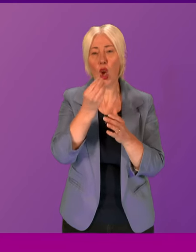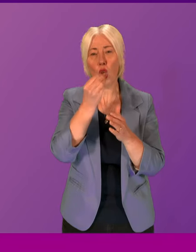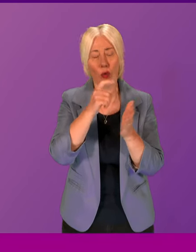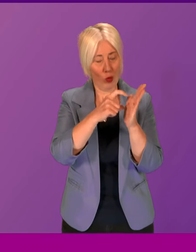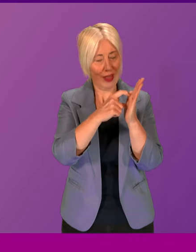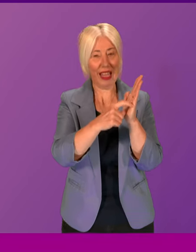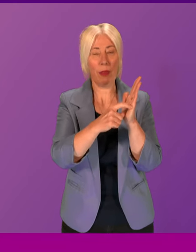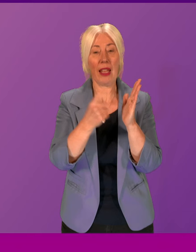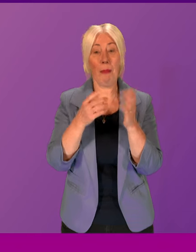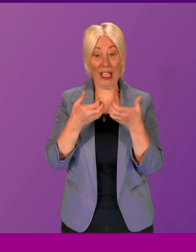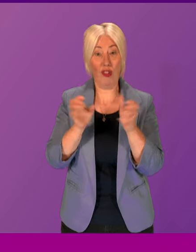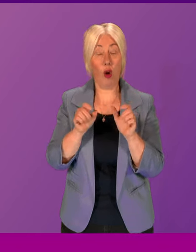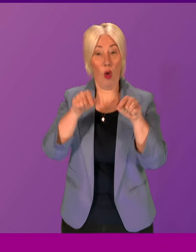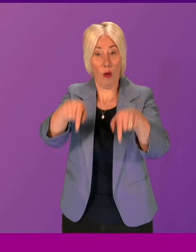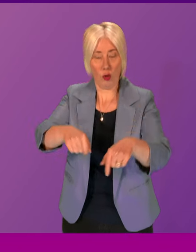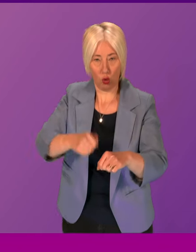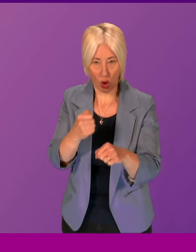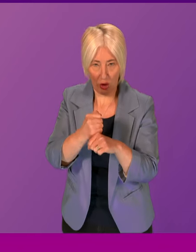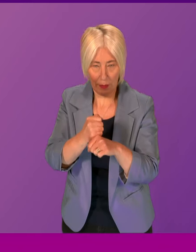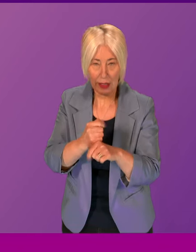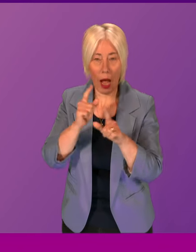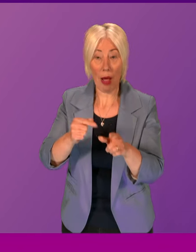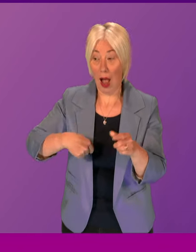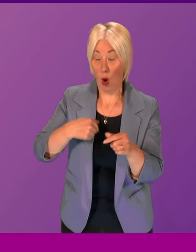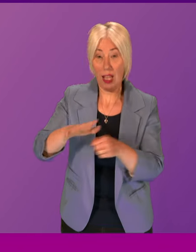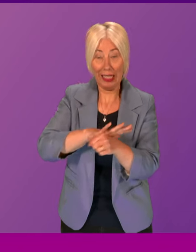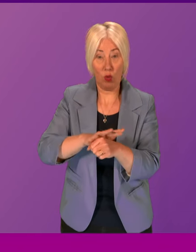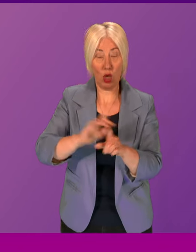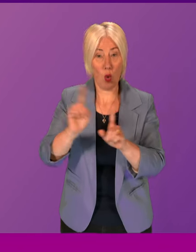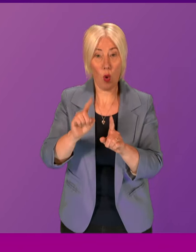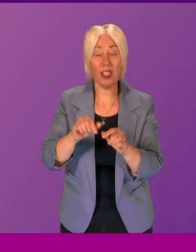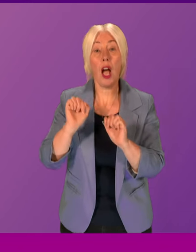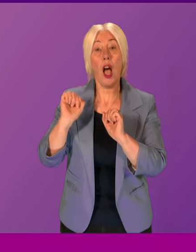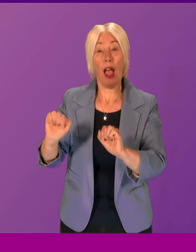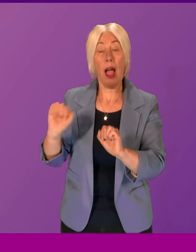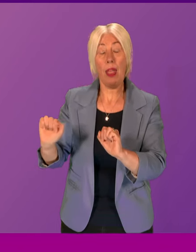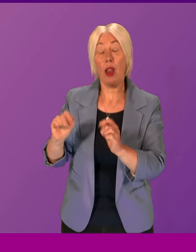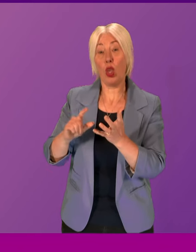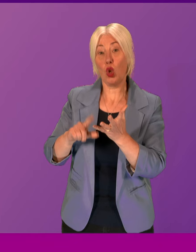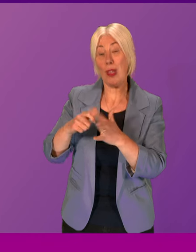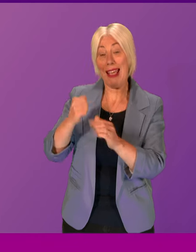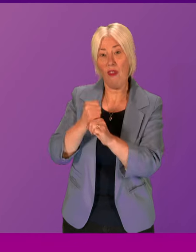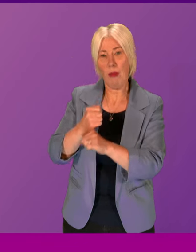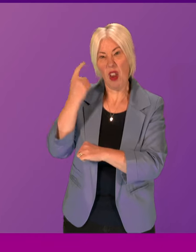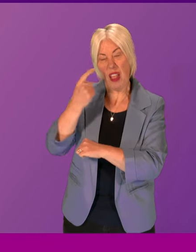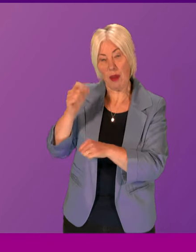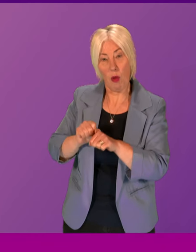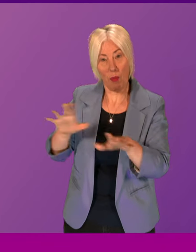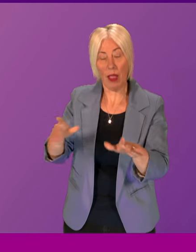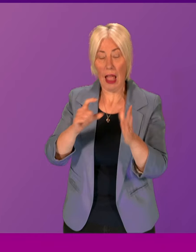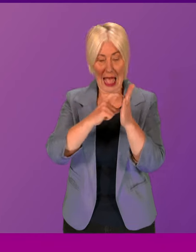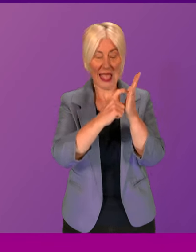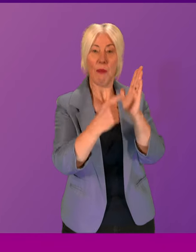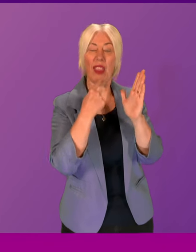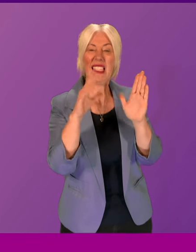devolved matter, what the Scottish Government's position is and what impact the UK Government's reported plans to roll out, not for EU